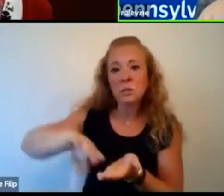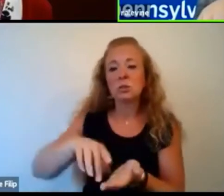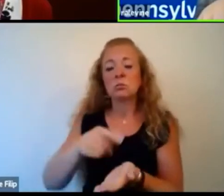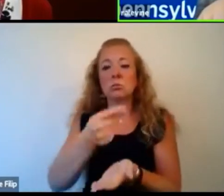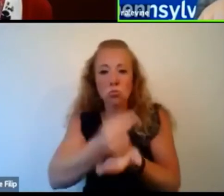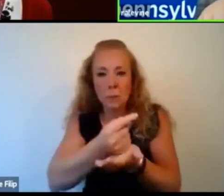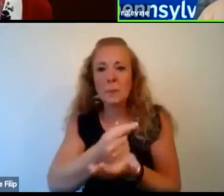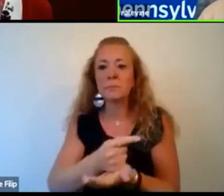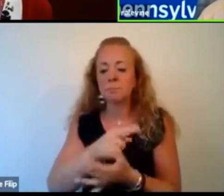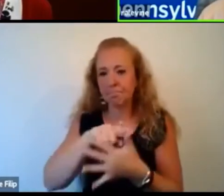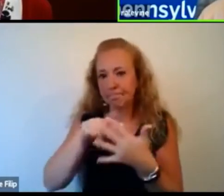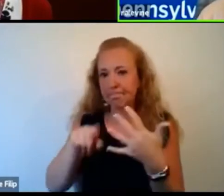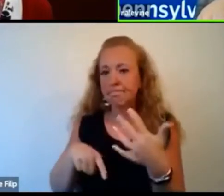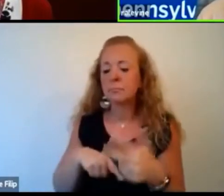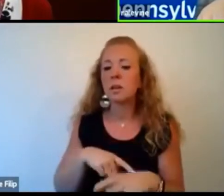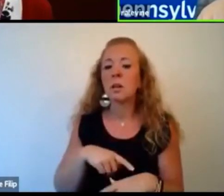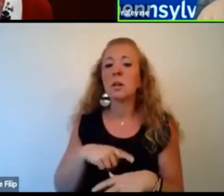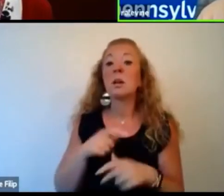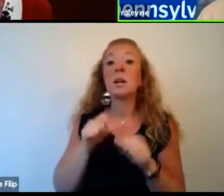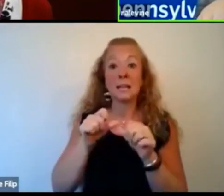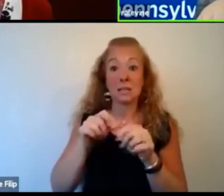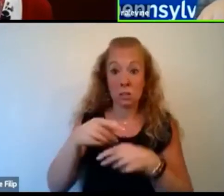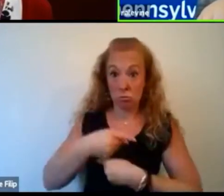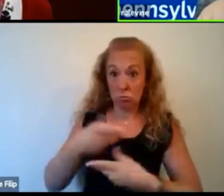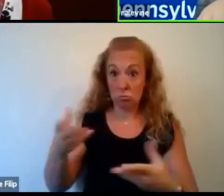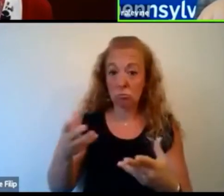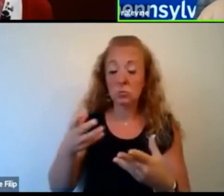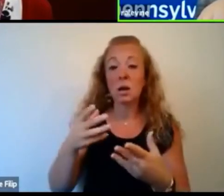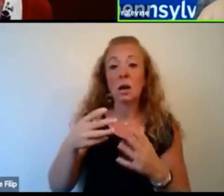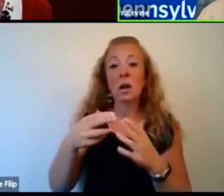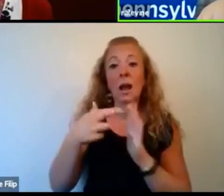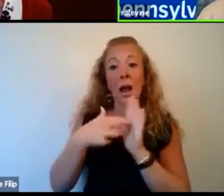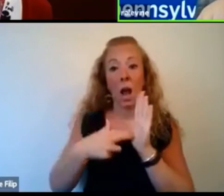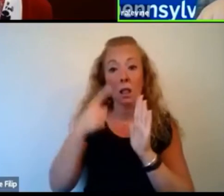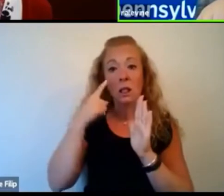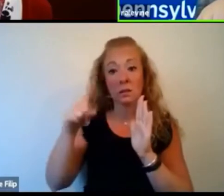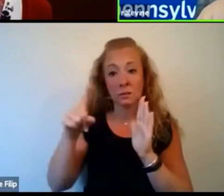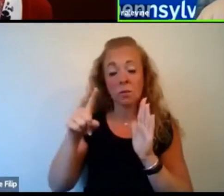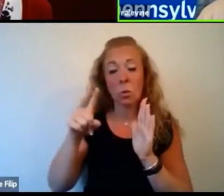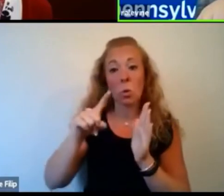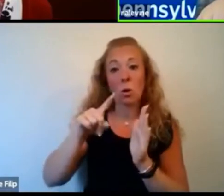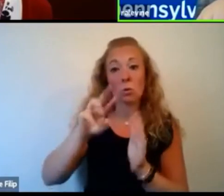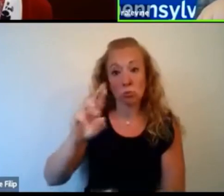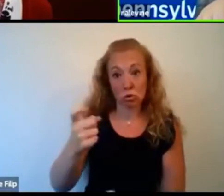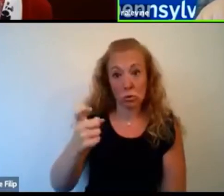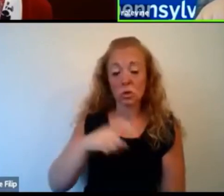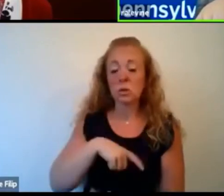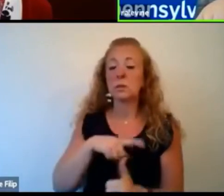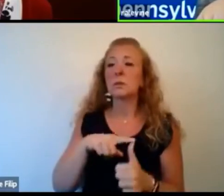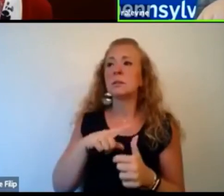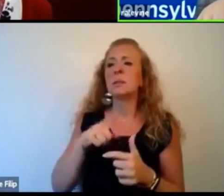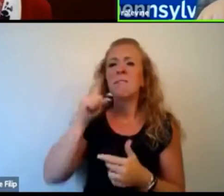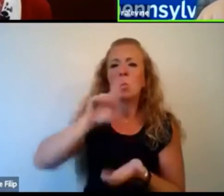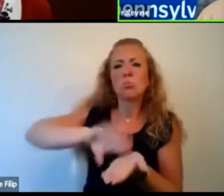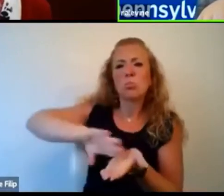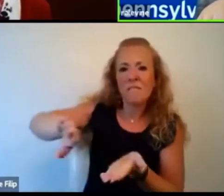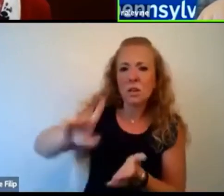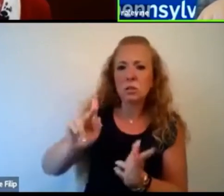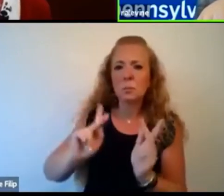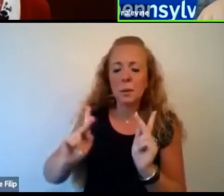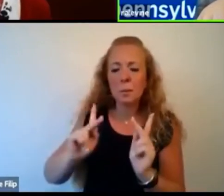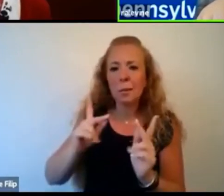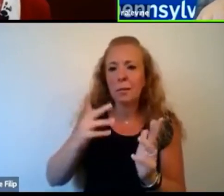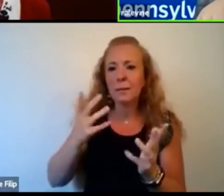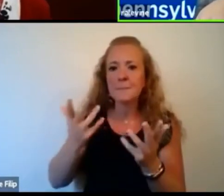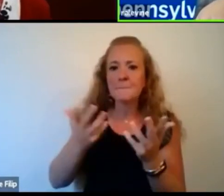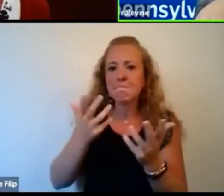We continue to put out prescribing guidelines in terms of prevention and messages for prevention of